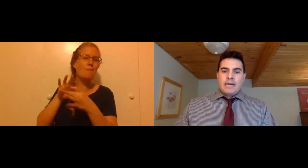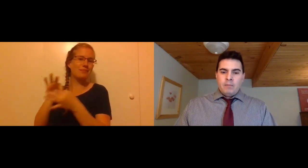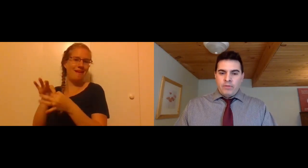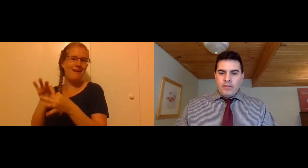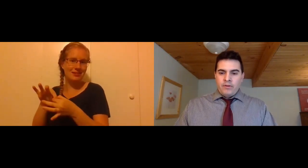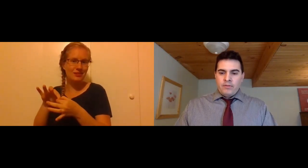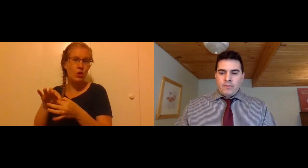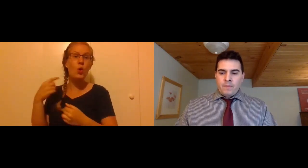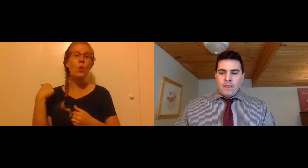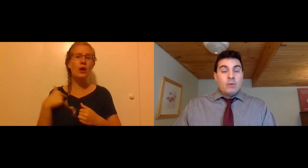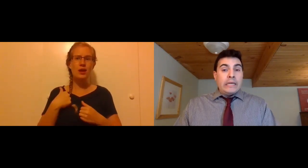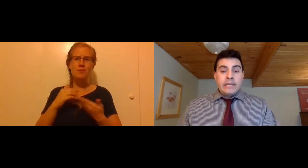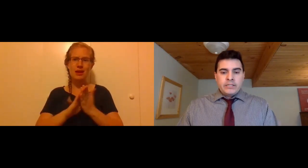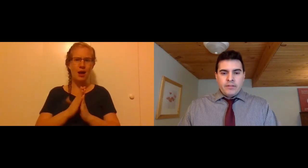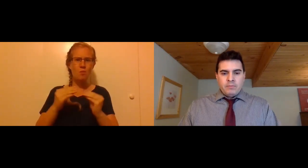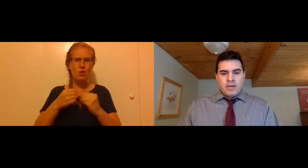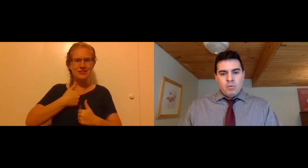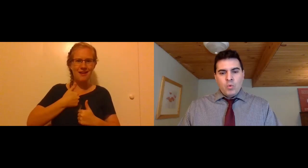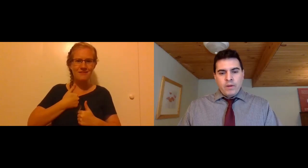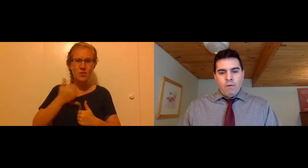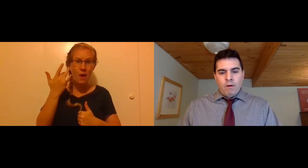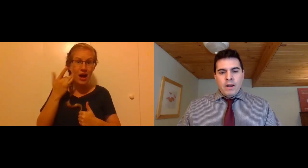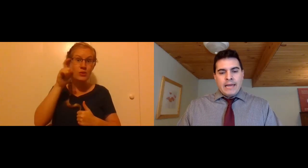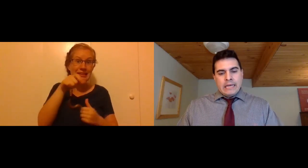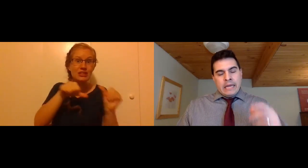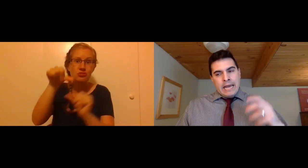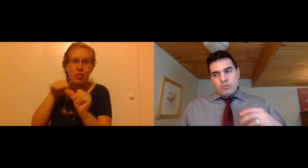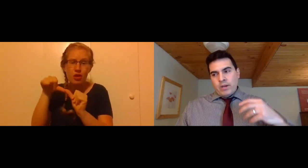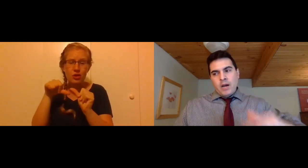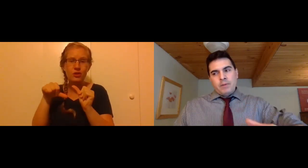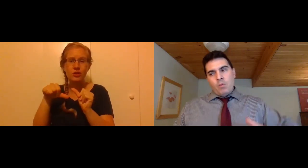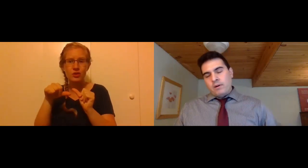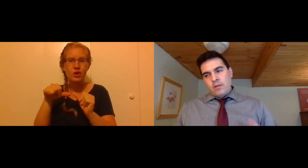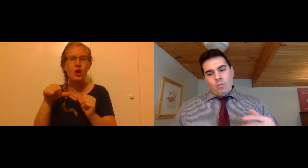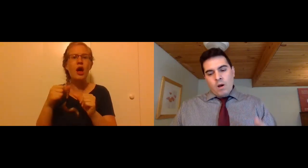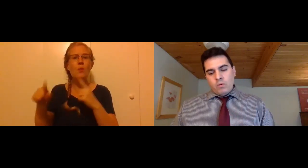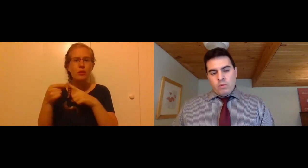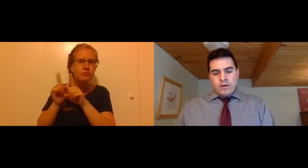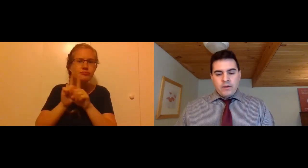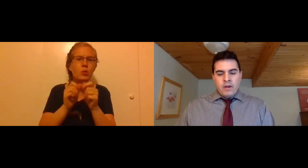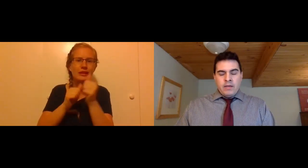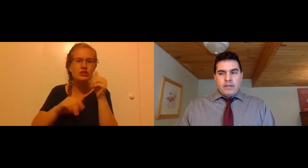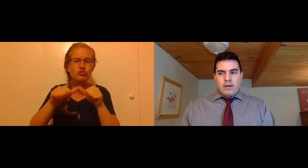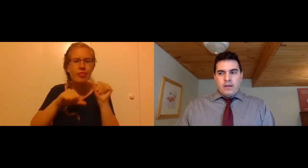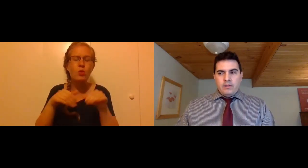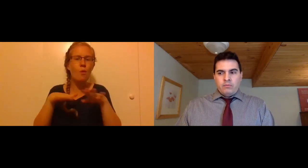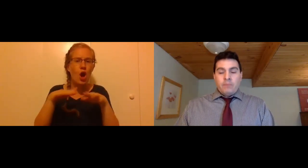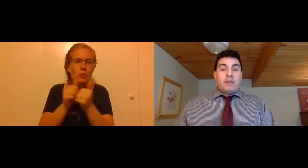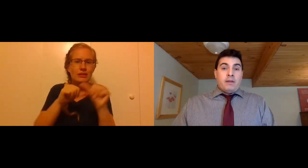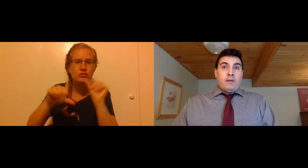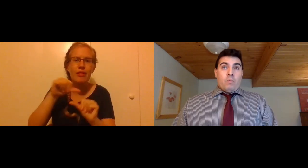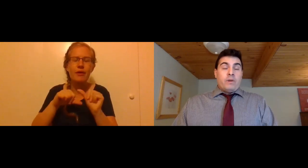we spend time with others, that we need each other to become who we are, and that as we accompany one another and walk with one another, that